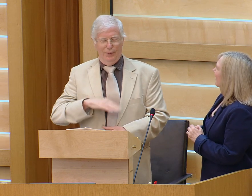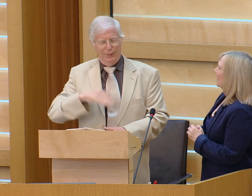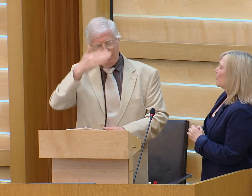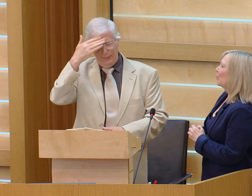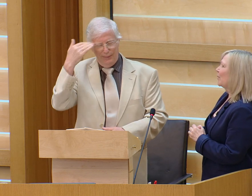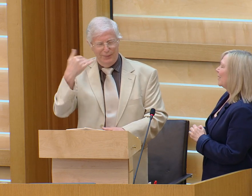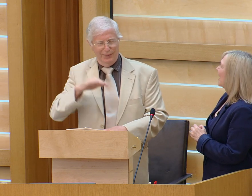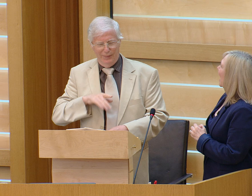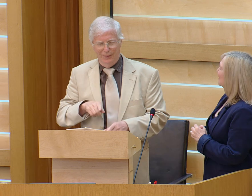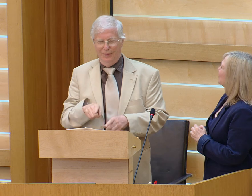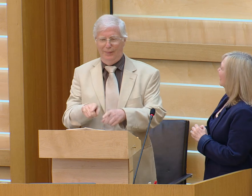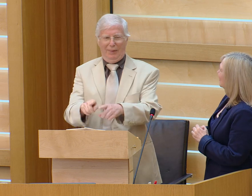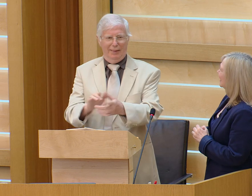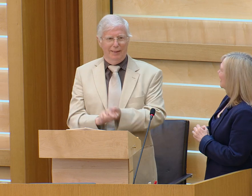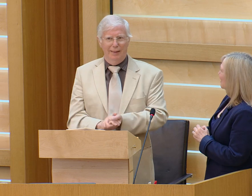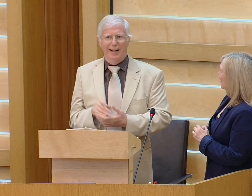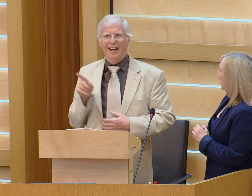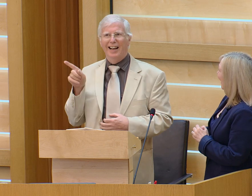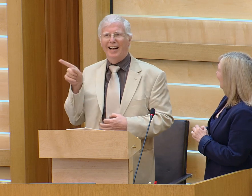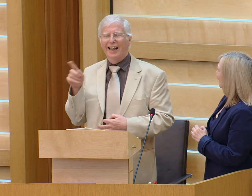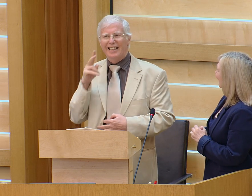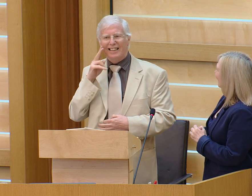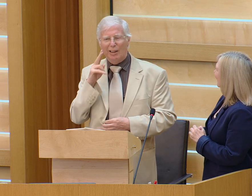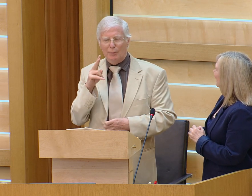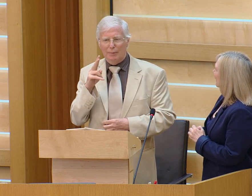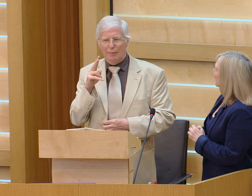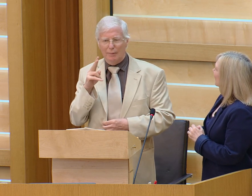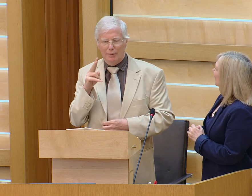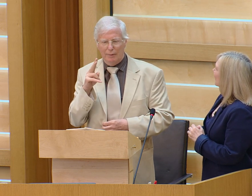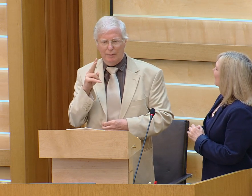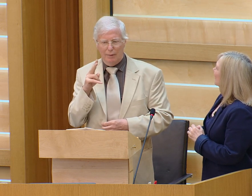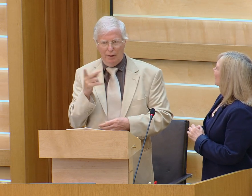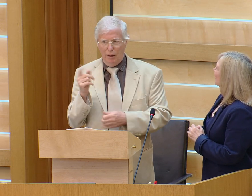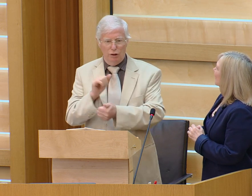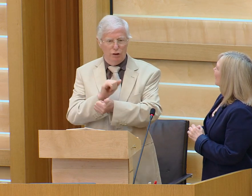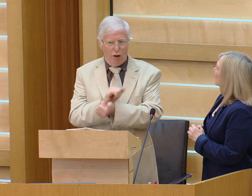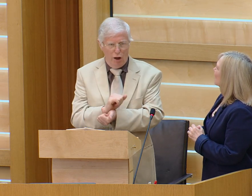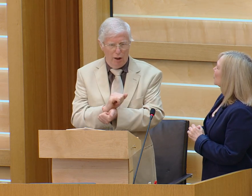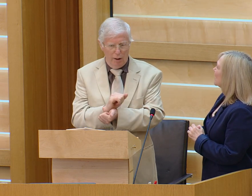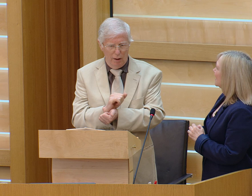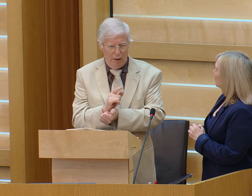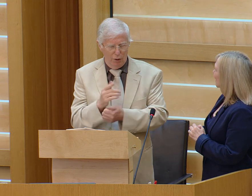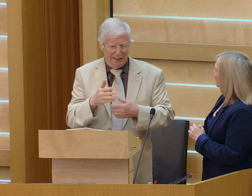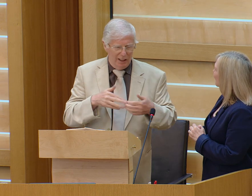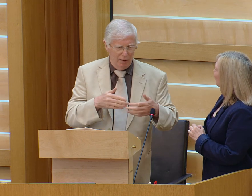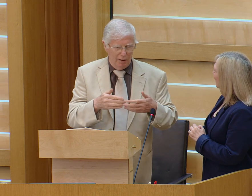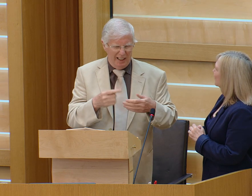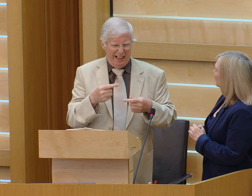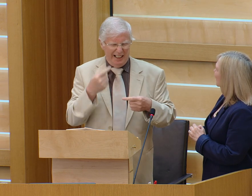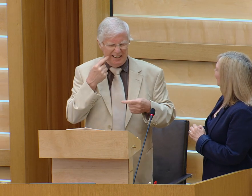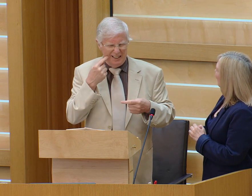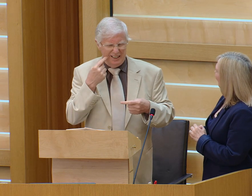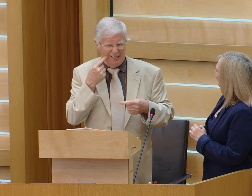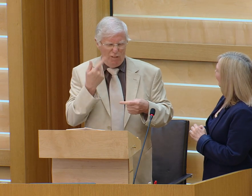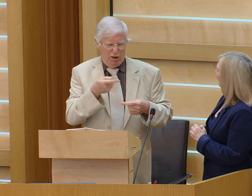and I thought I was really relieved about that so it seemed the